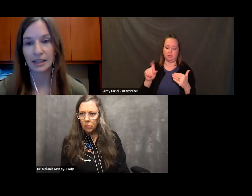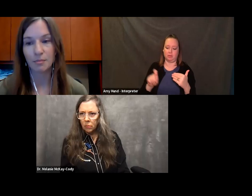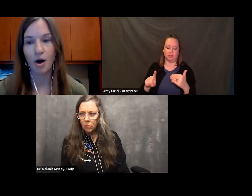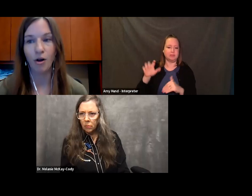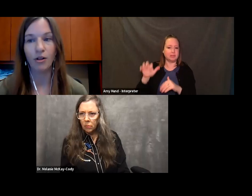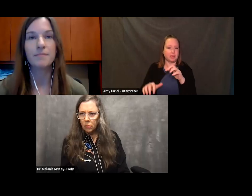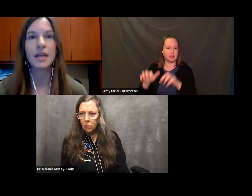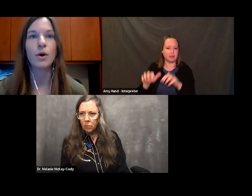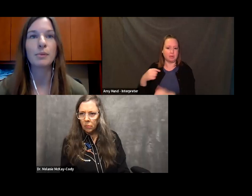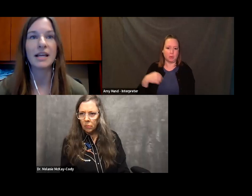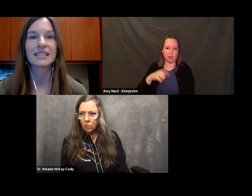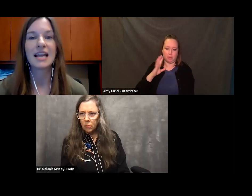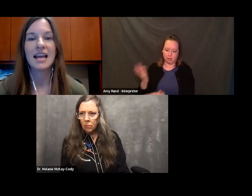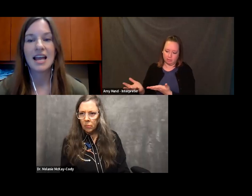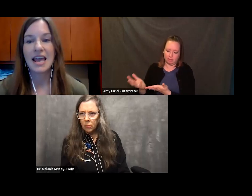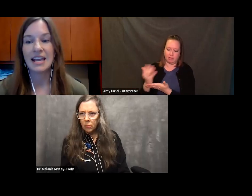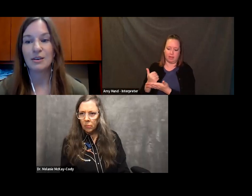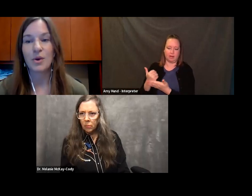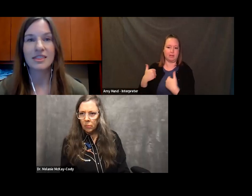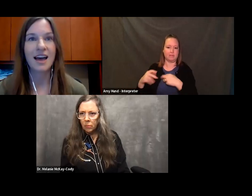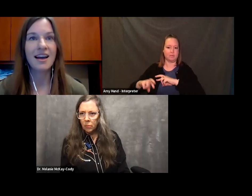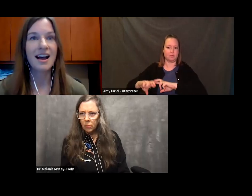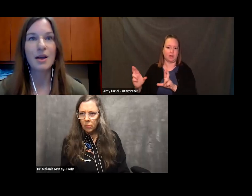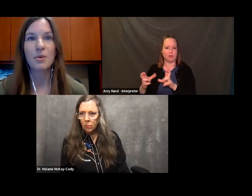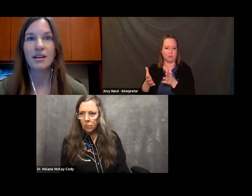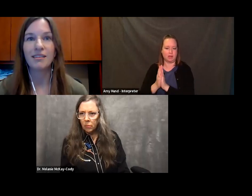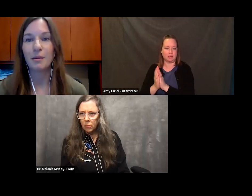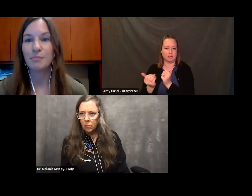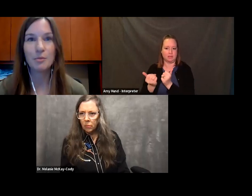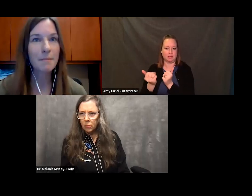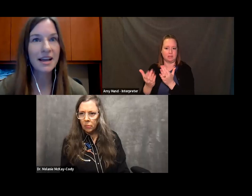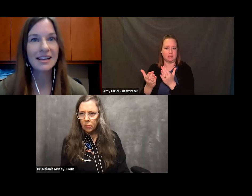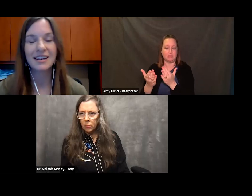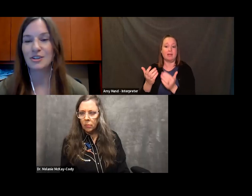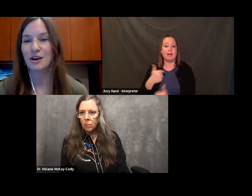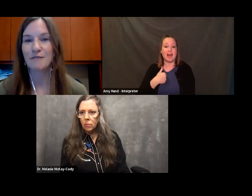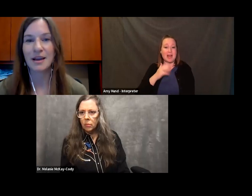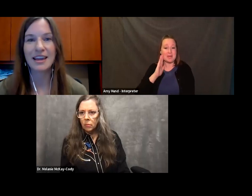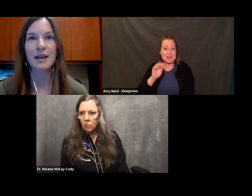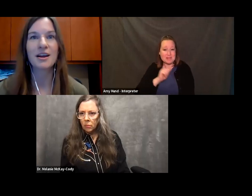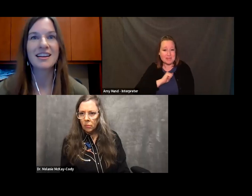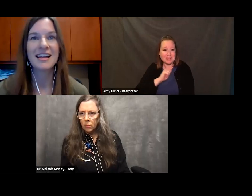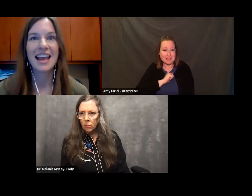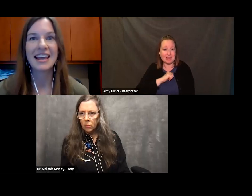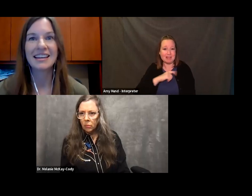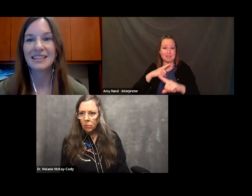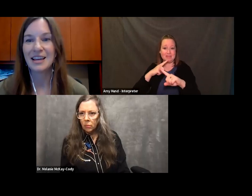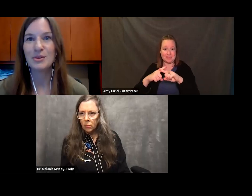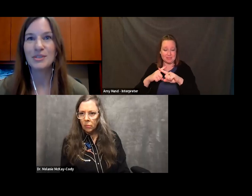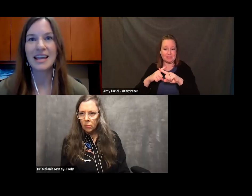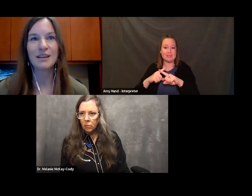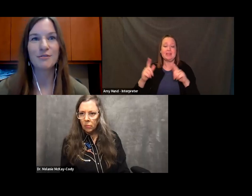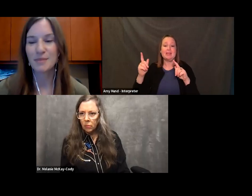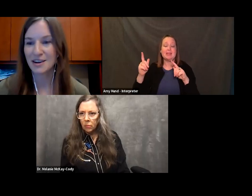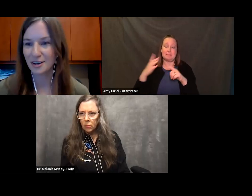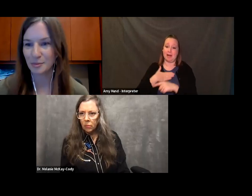that we can collect them all in one place. And with that I will mute my mic, turn off my camera and let